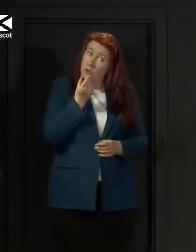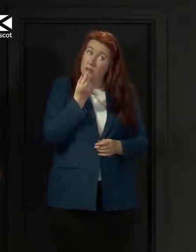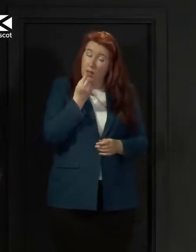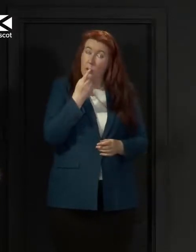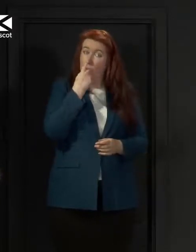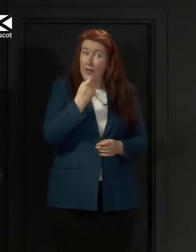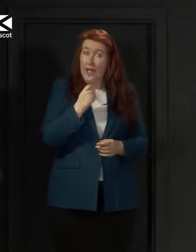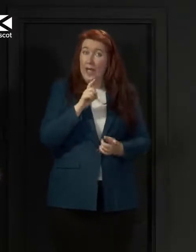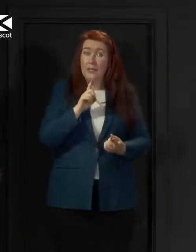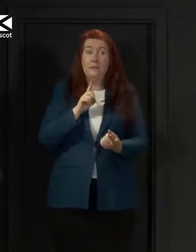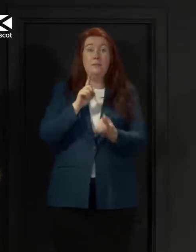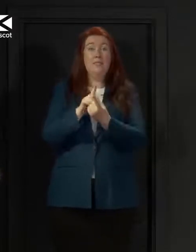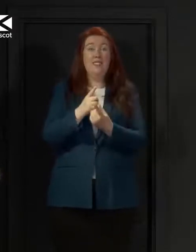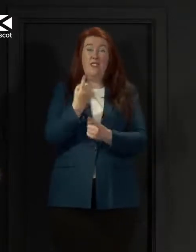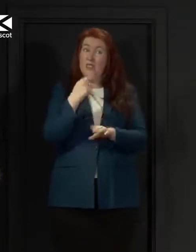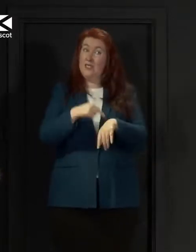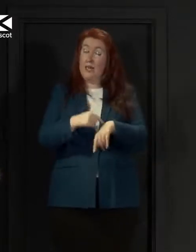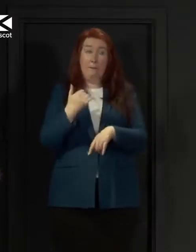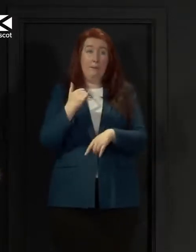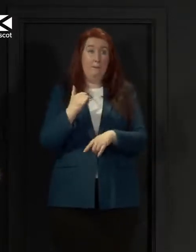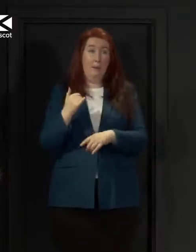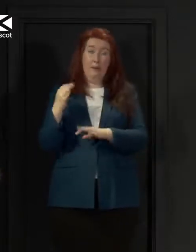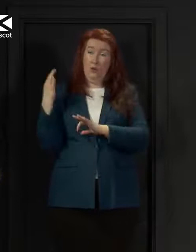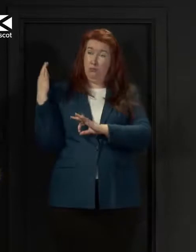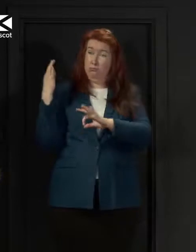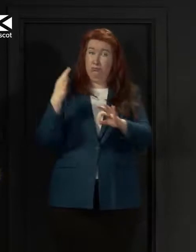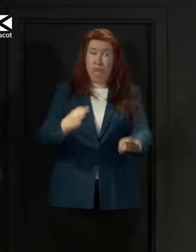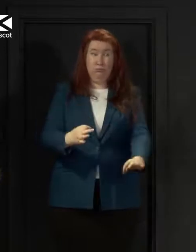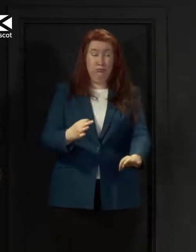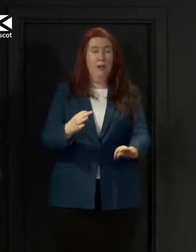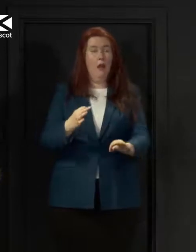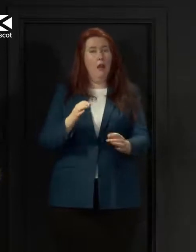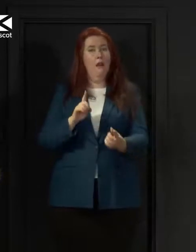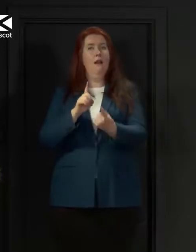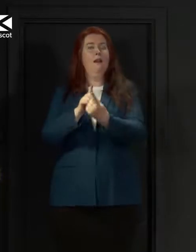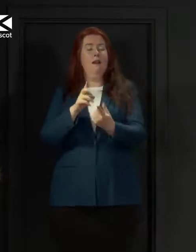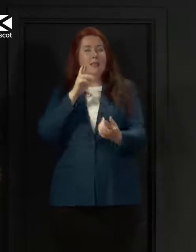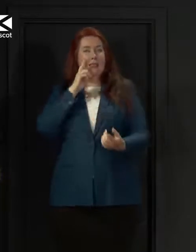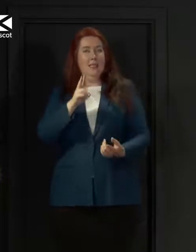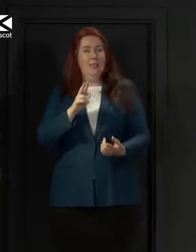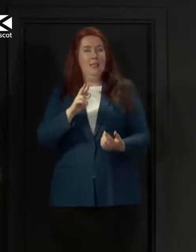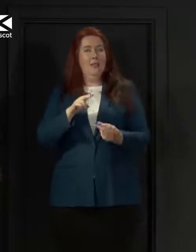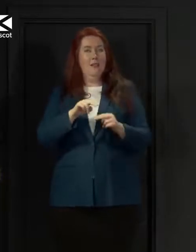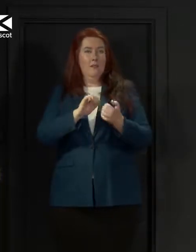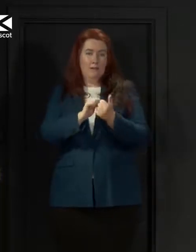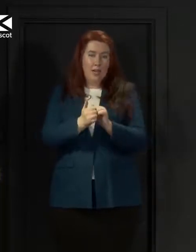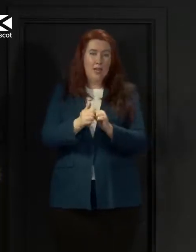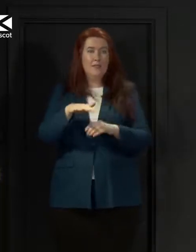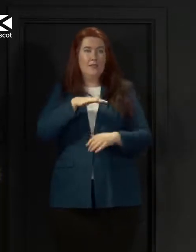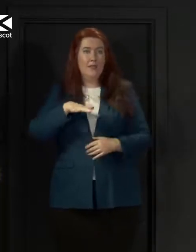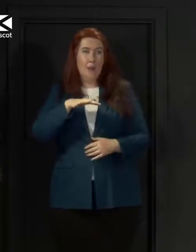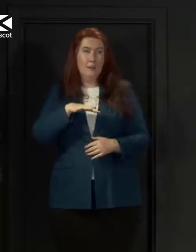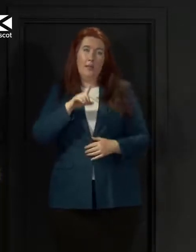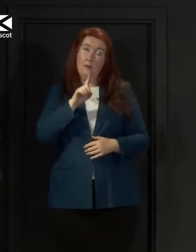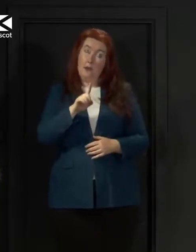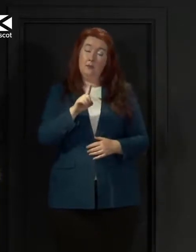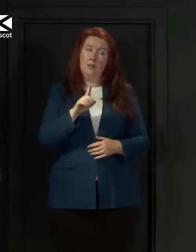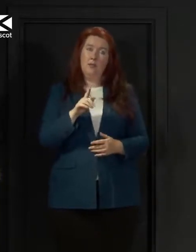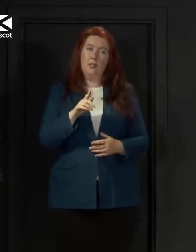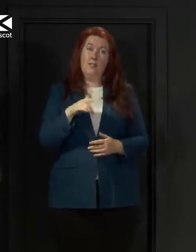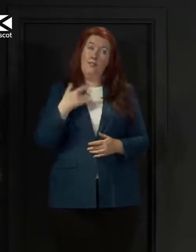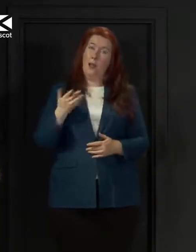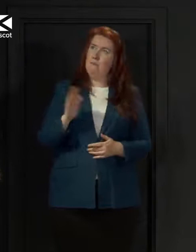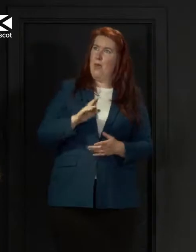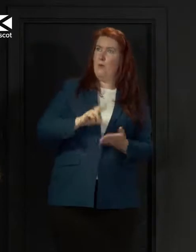meet for the first time perhaps for a long time family and friends and enjoy that but life is